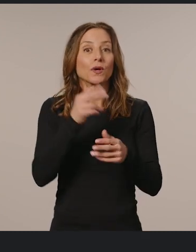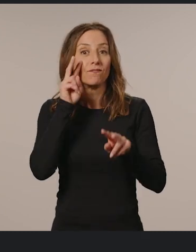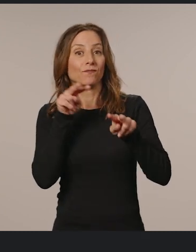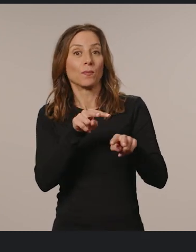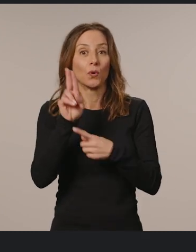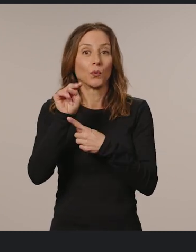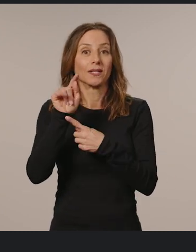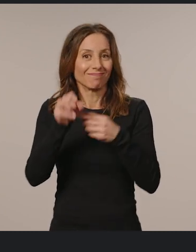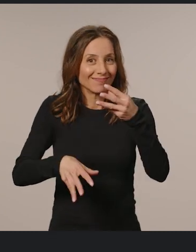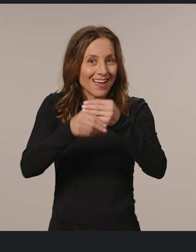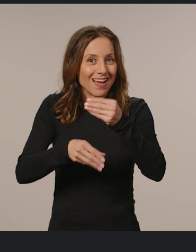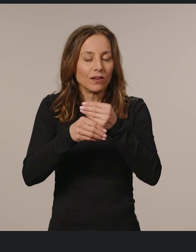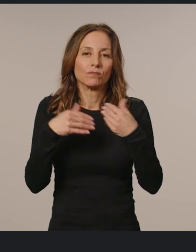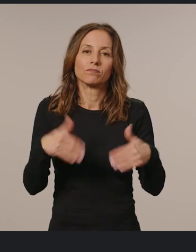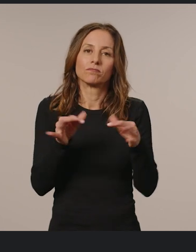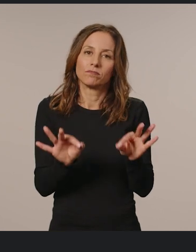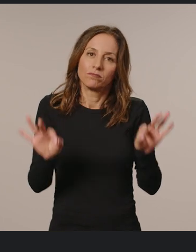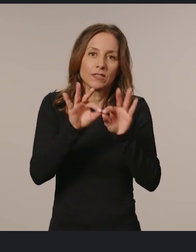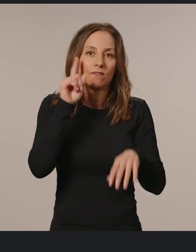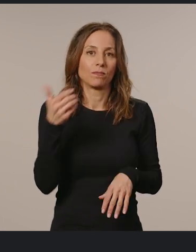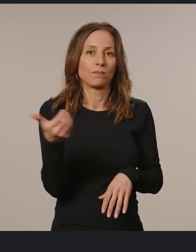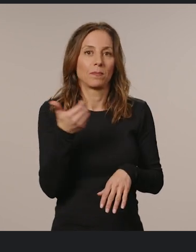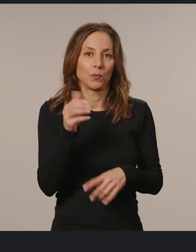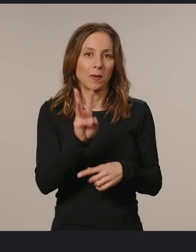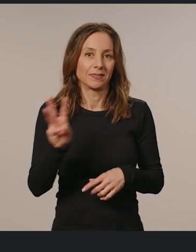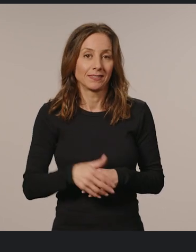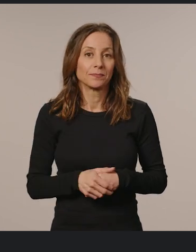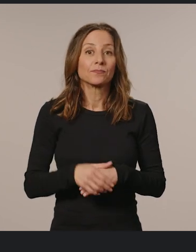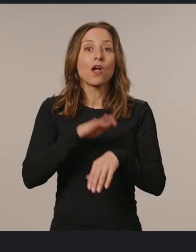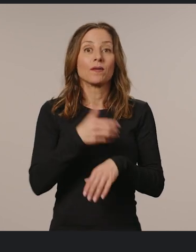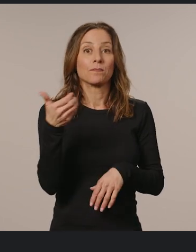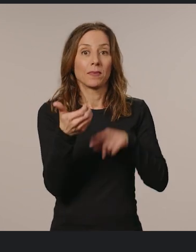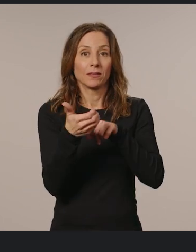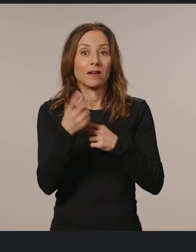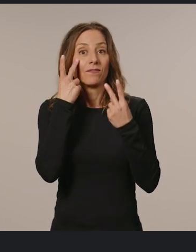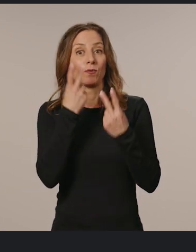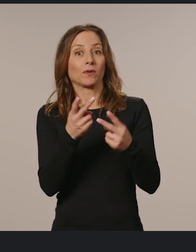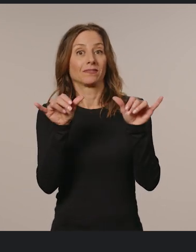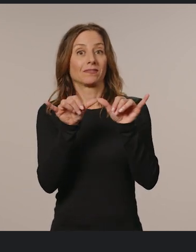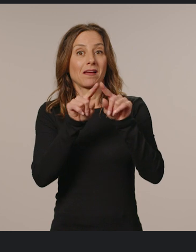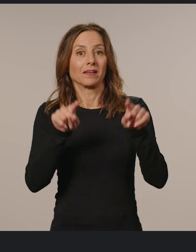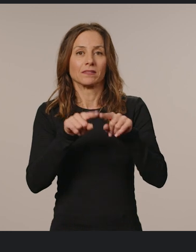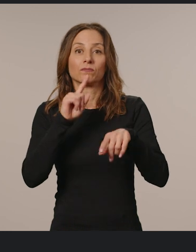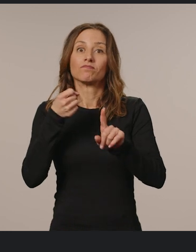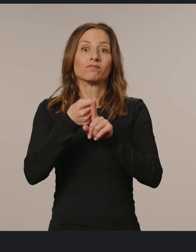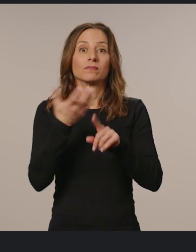been added, and this is crucial on mobile websites. On mobile, viewport size is influenced by the presence